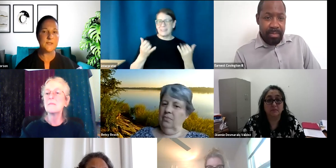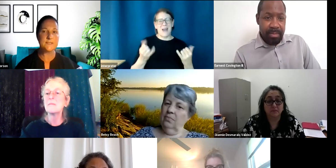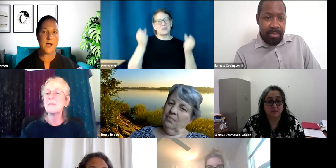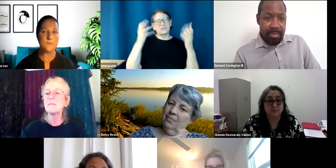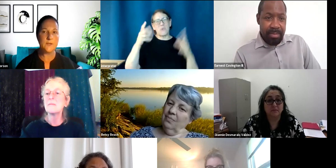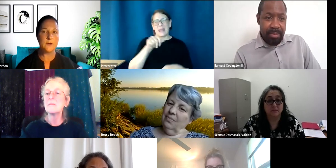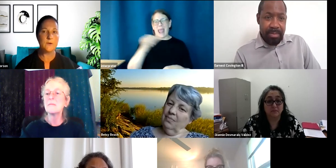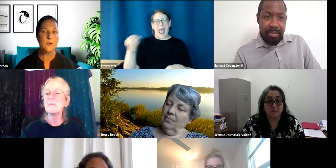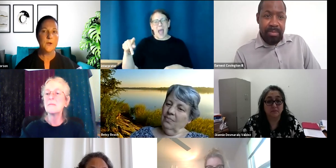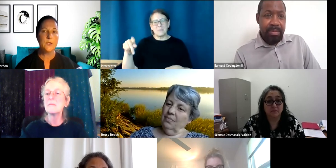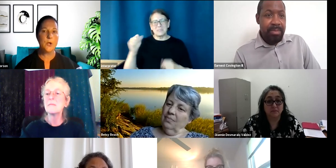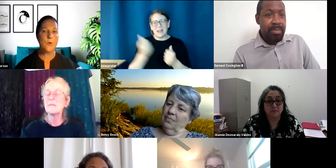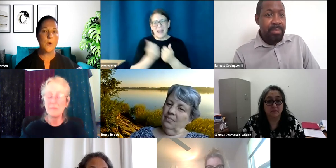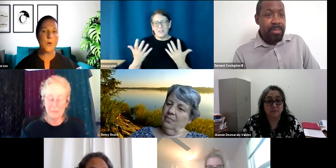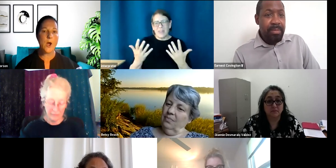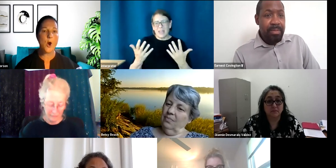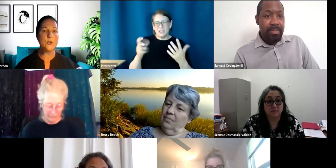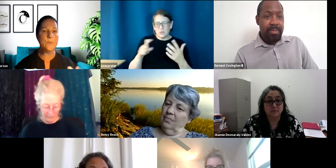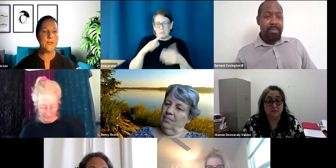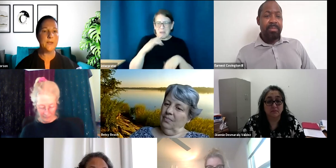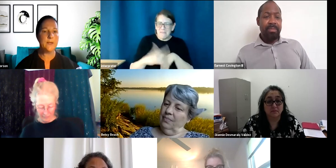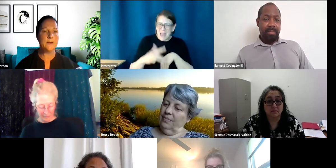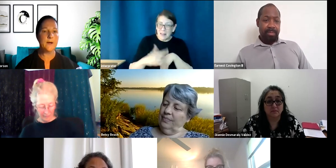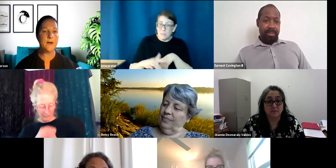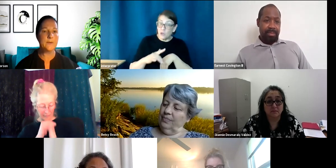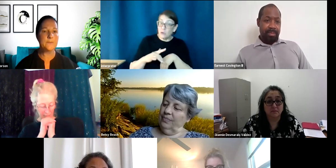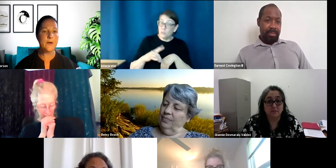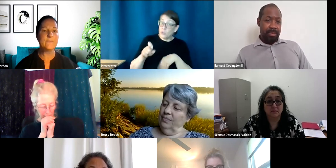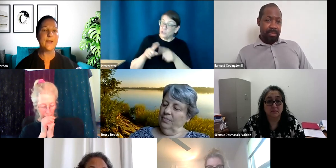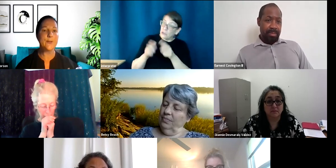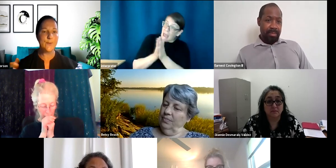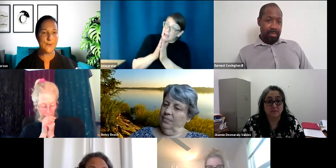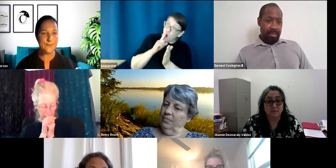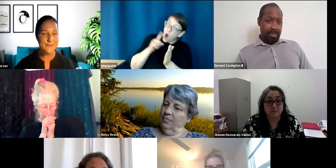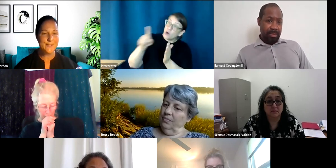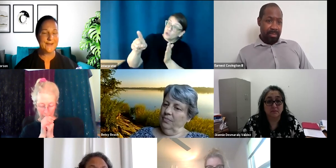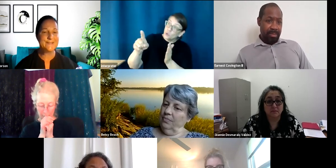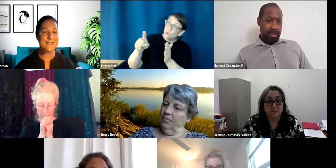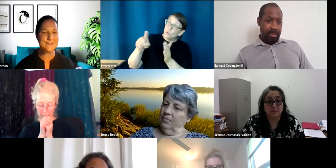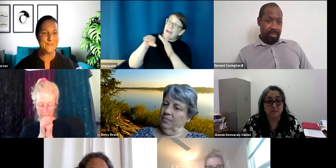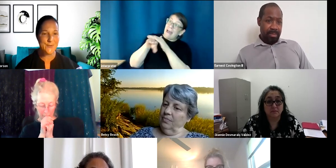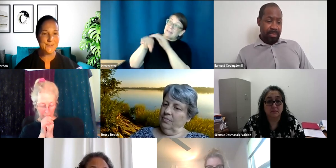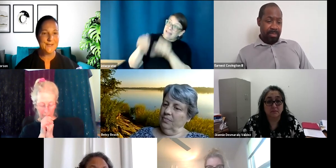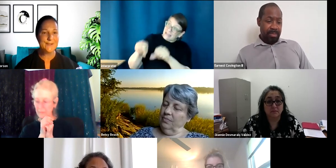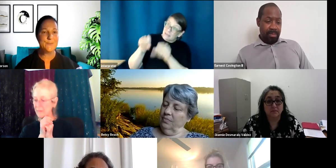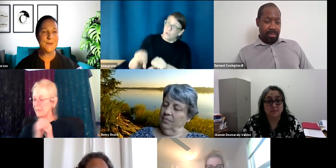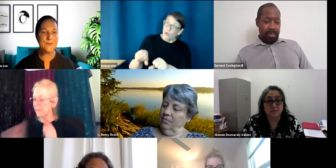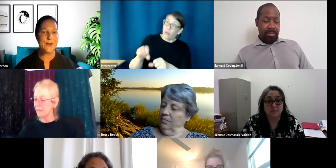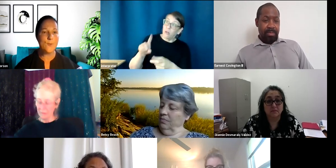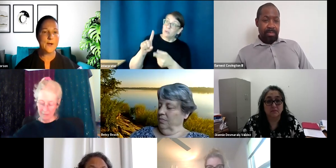things out there? You know, are you being, um, available and accessible to people that are